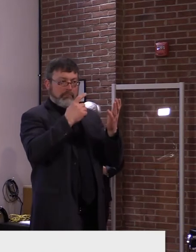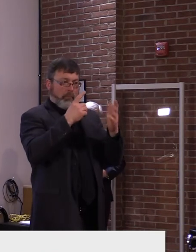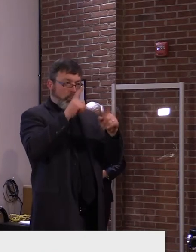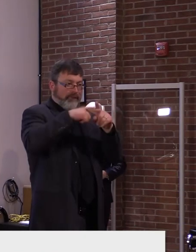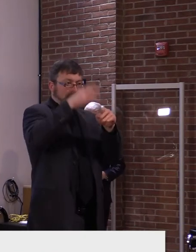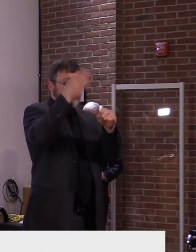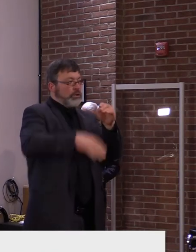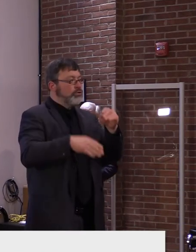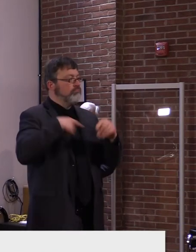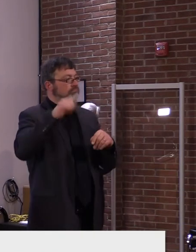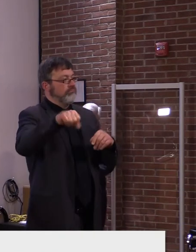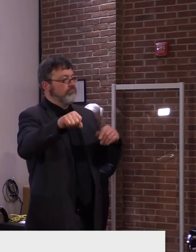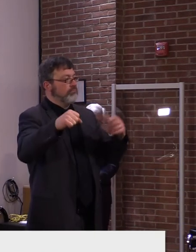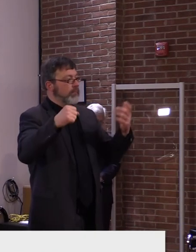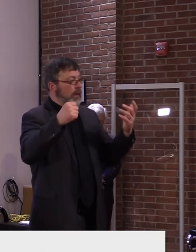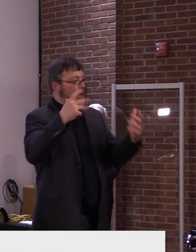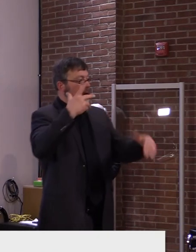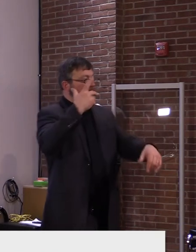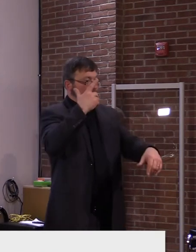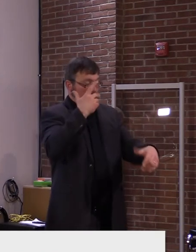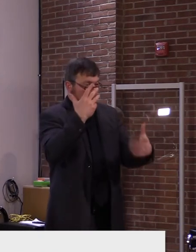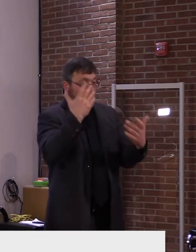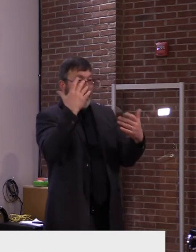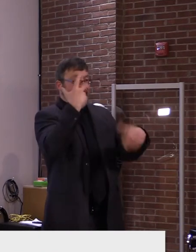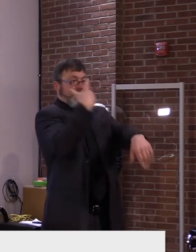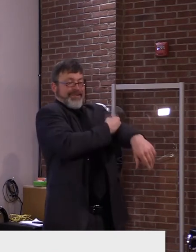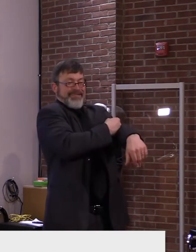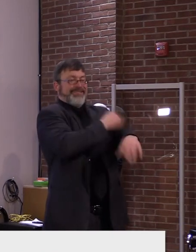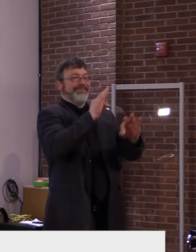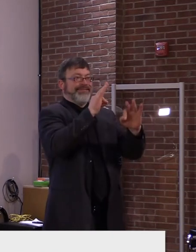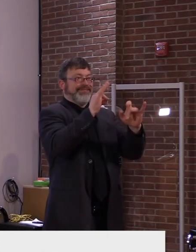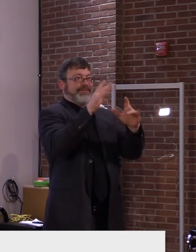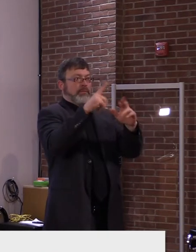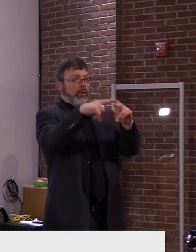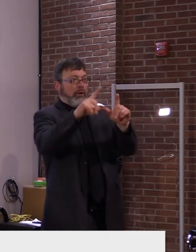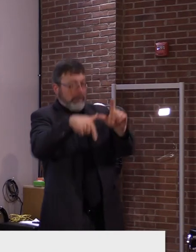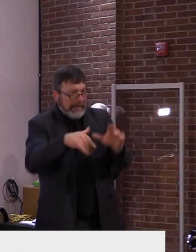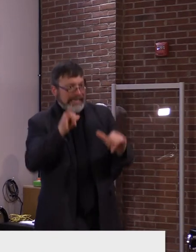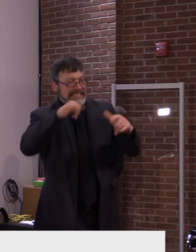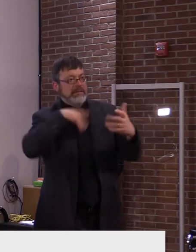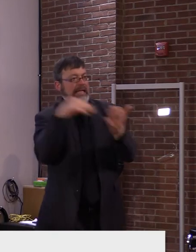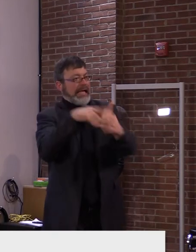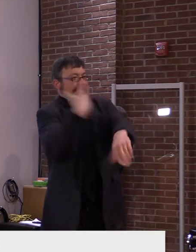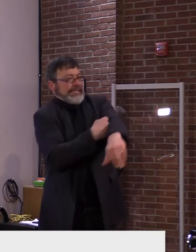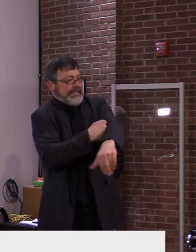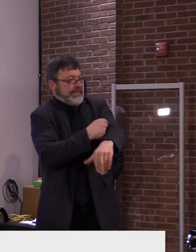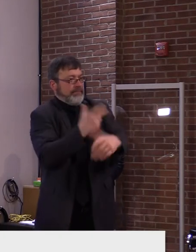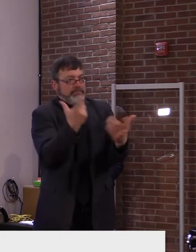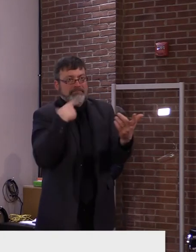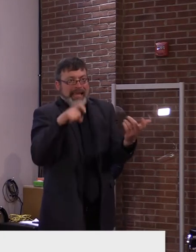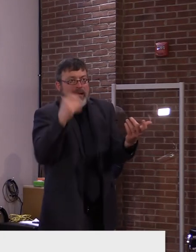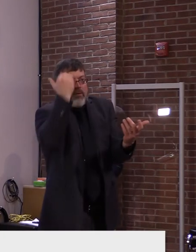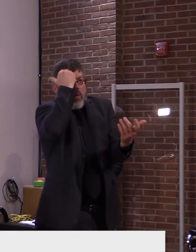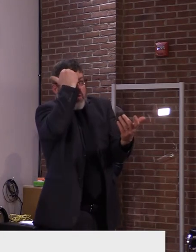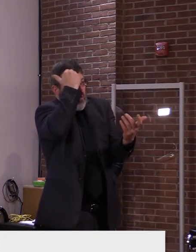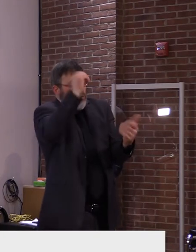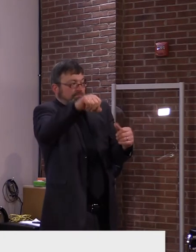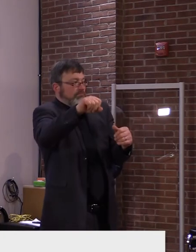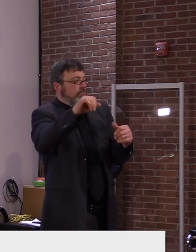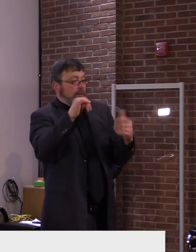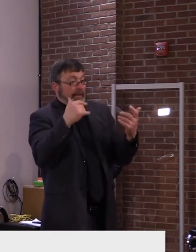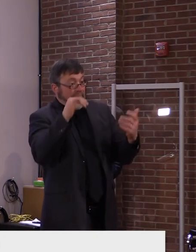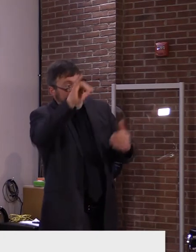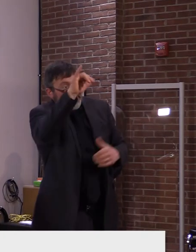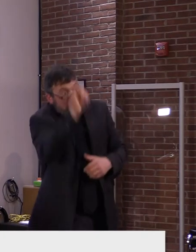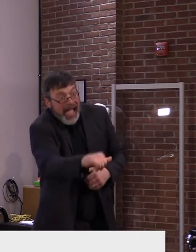and things of that sort. Um, so we need those answers and those will be forthcoming. I can tell you that